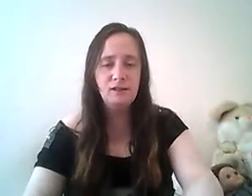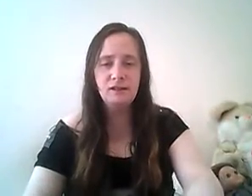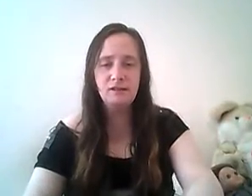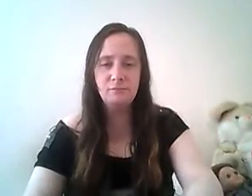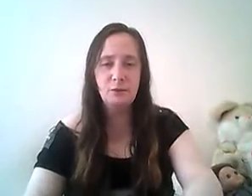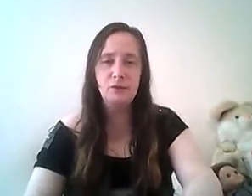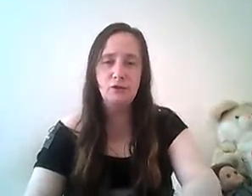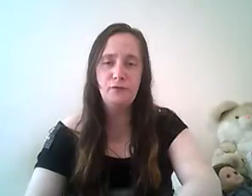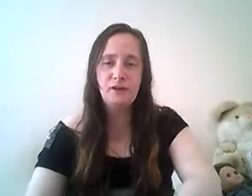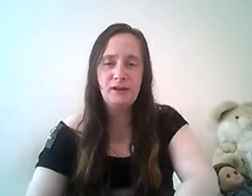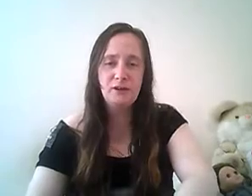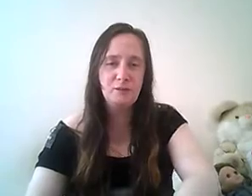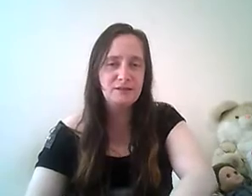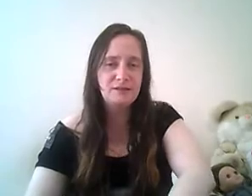uh put in a juvie i think it was